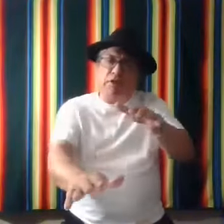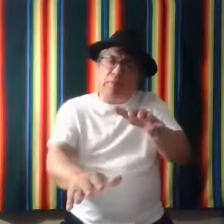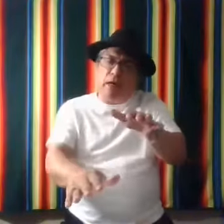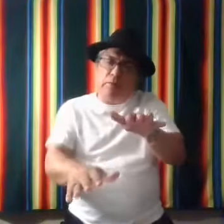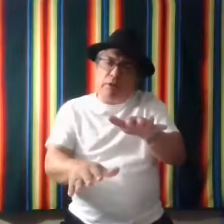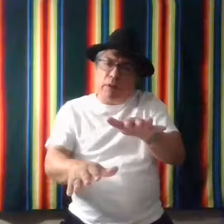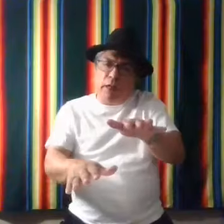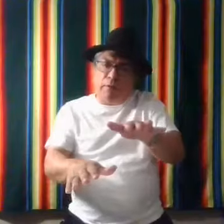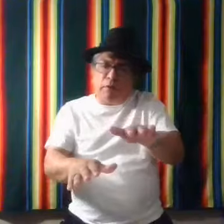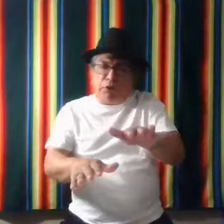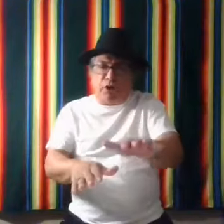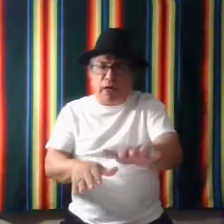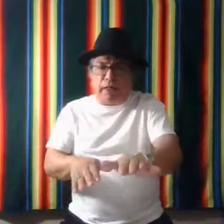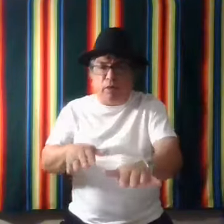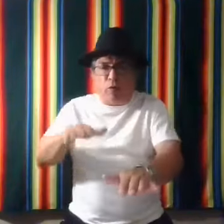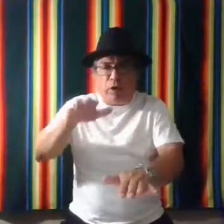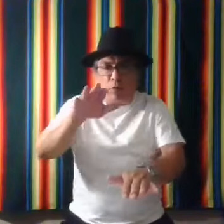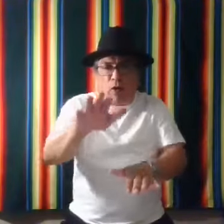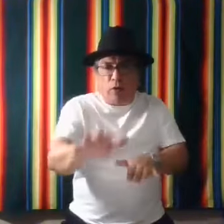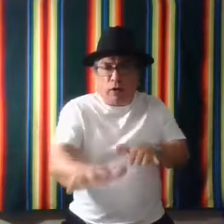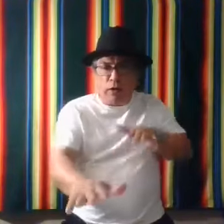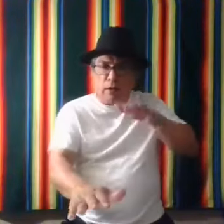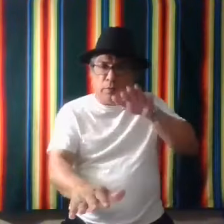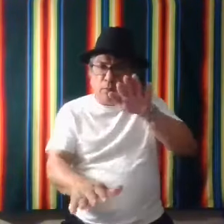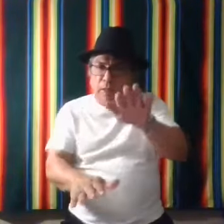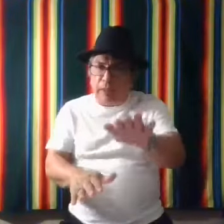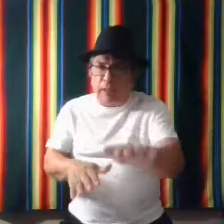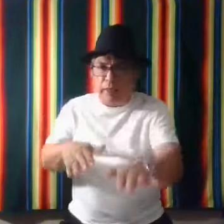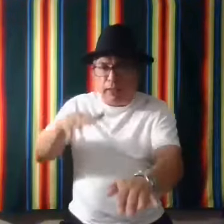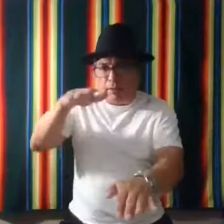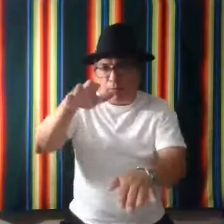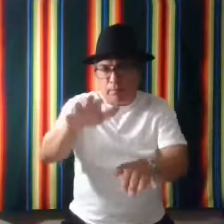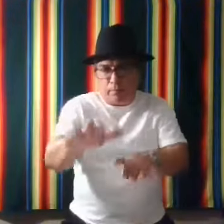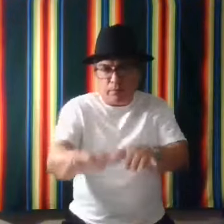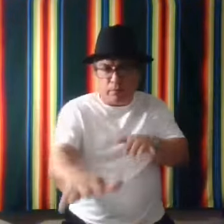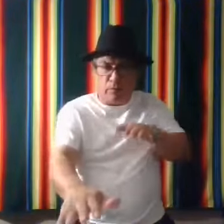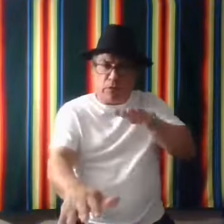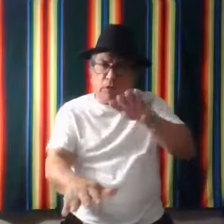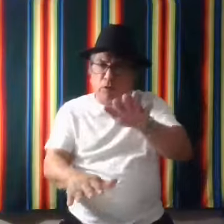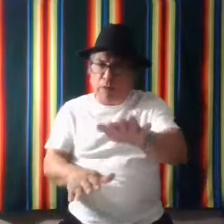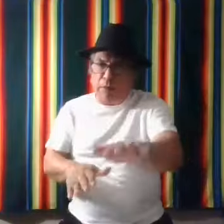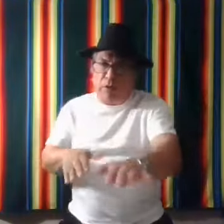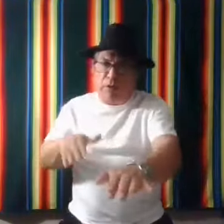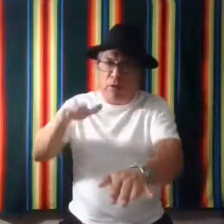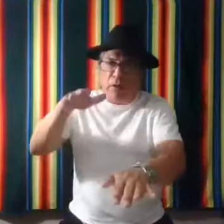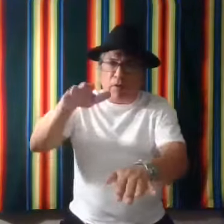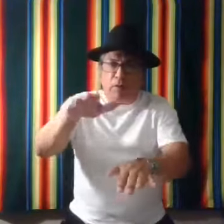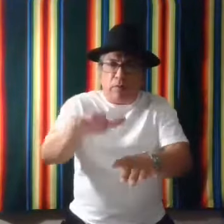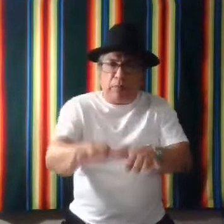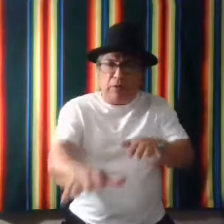Sometimes, uh, the stride in the, in the wall might be like this, you know, maybe you're, maybe you're